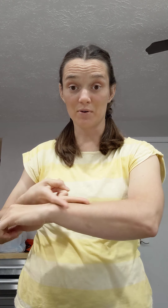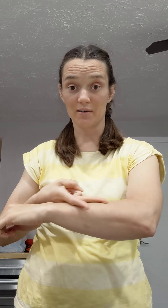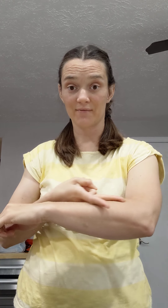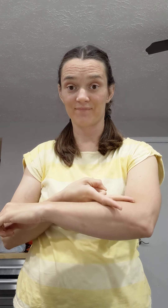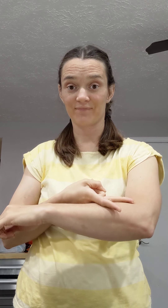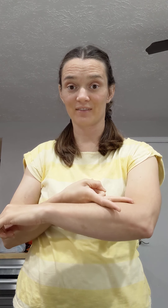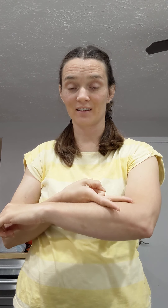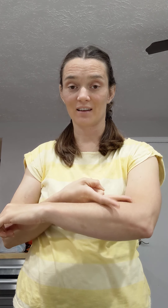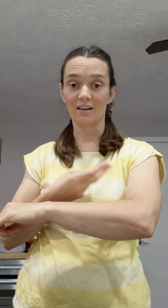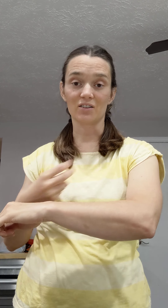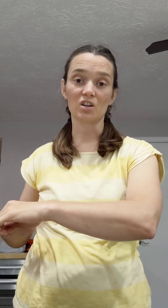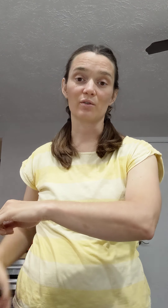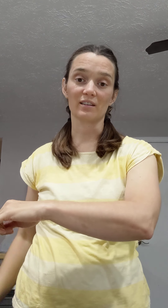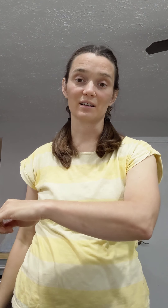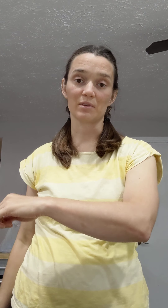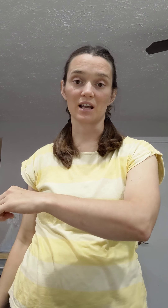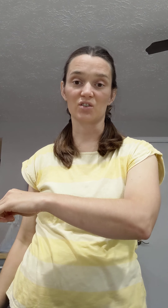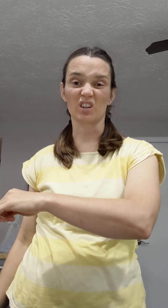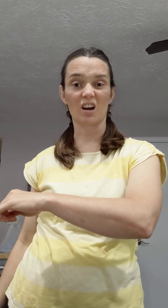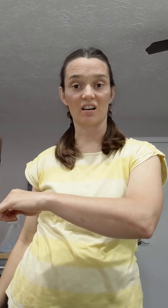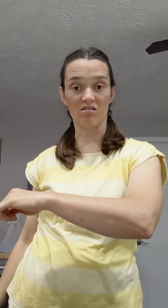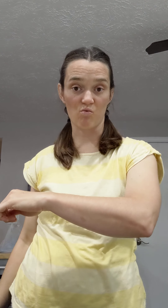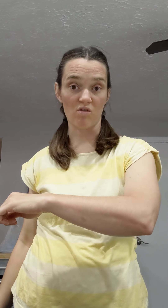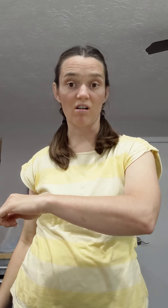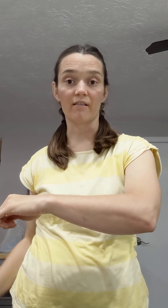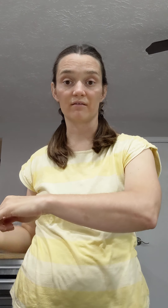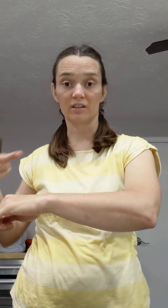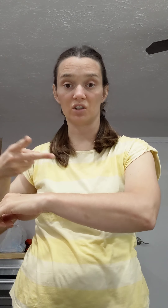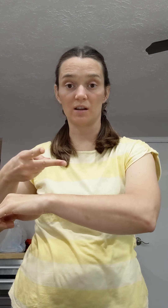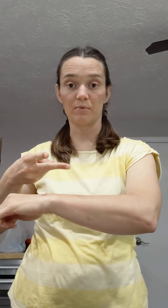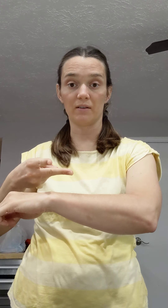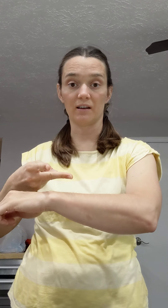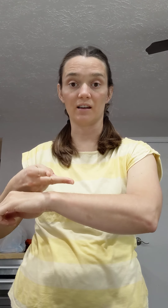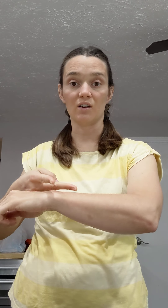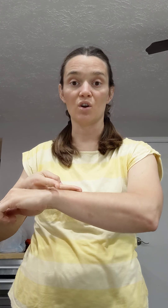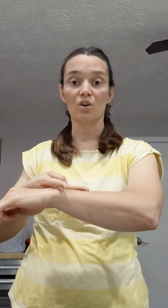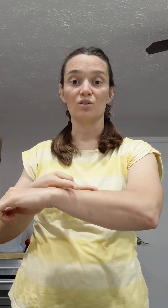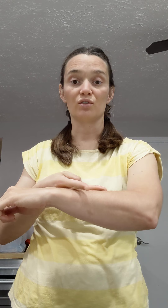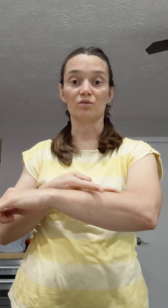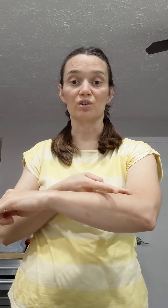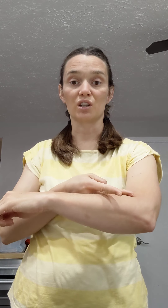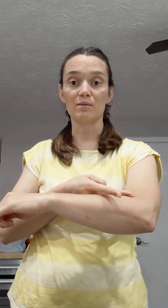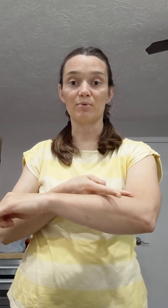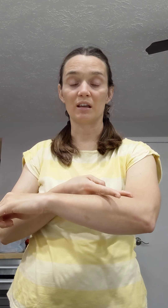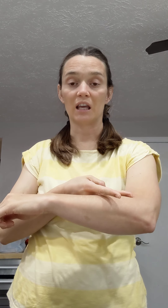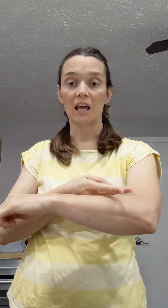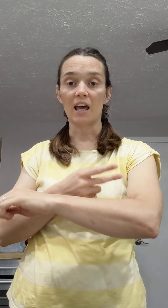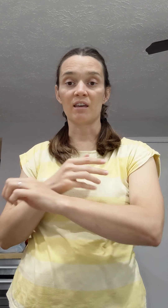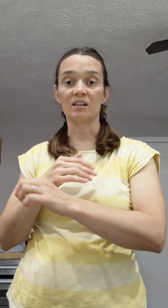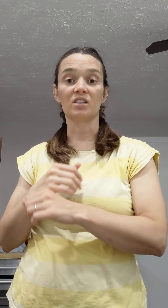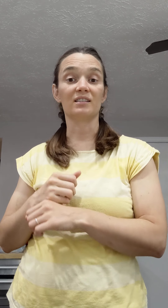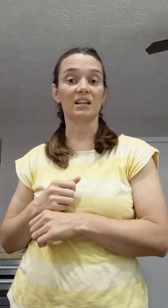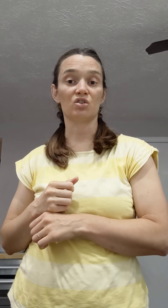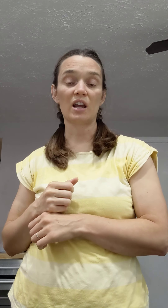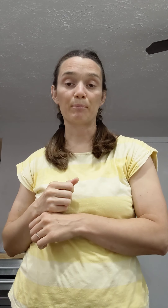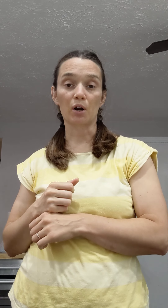and it's showing somebody actually cutting the wool off of the sheep. Okay so sheep and then to say shepherd